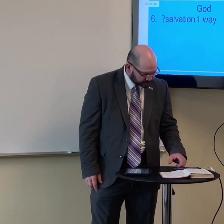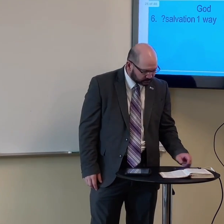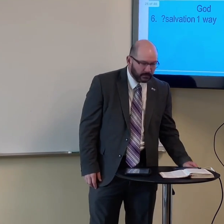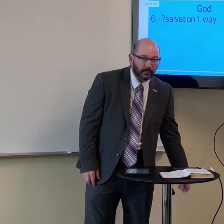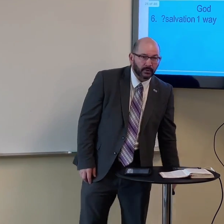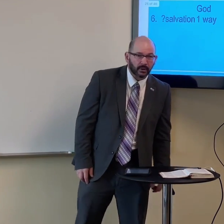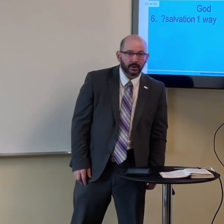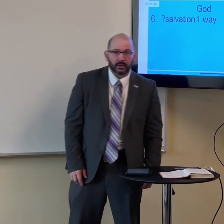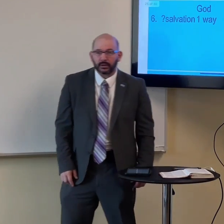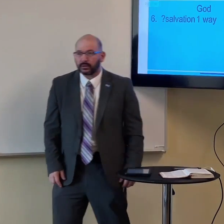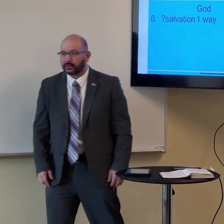How about